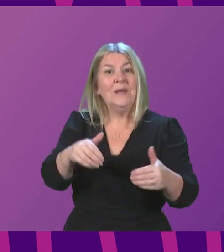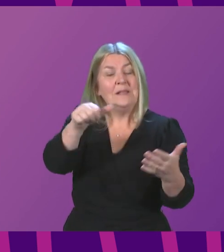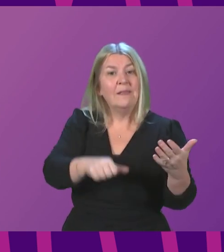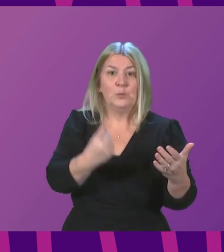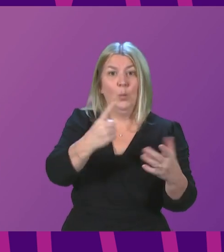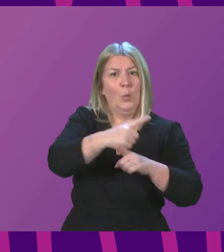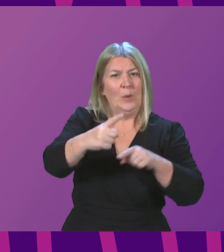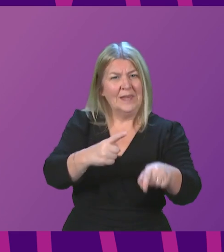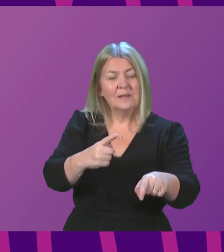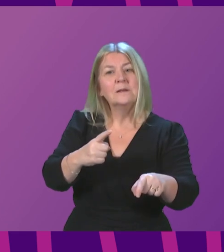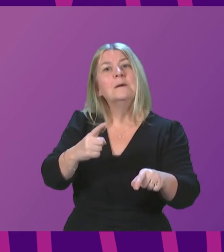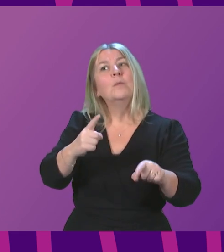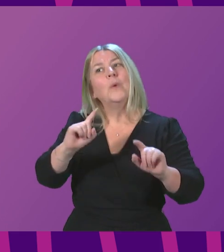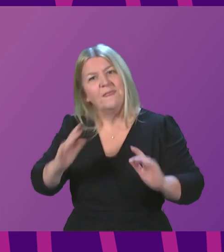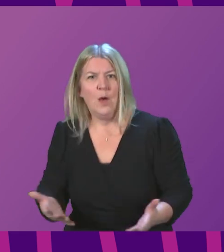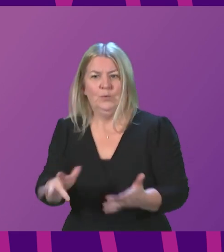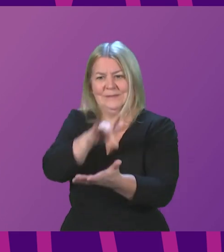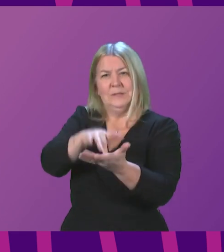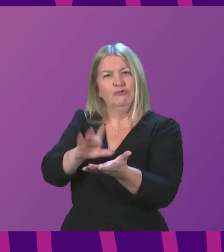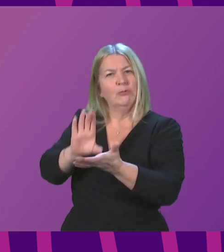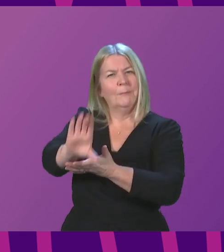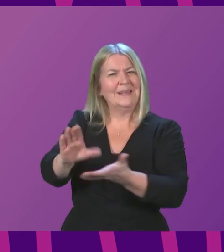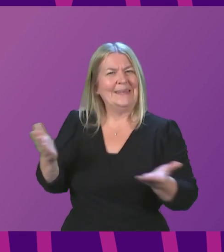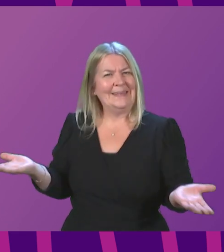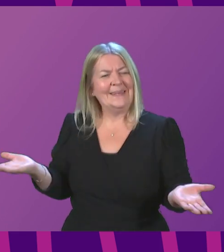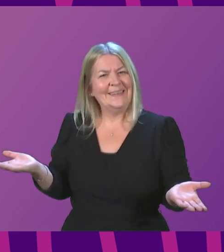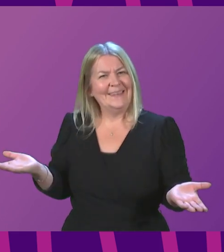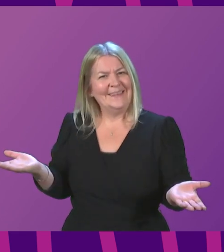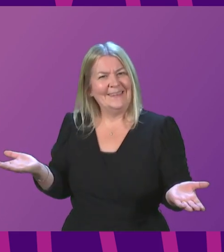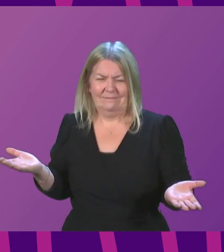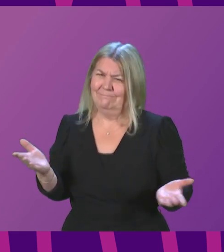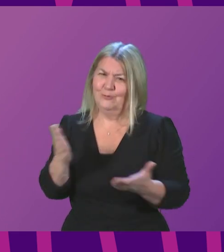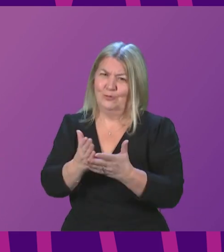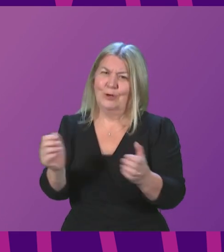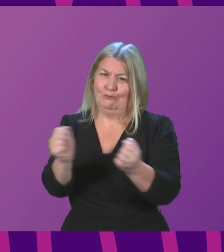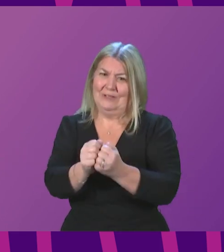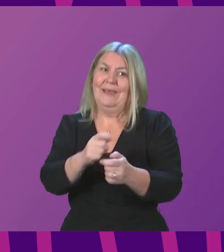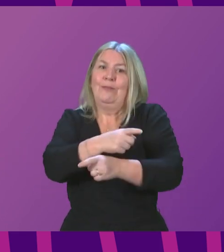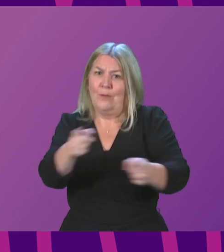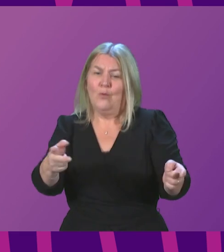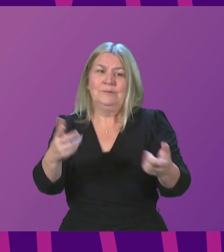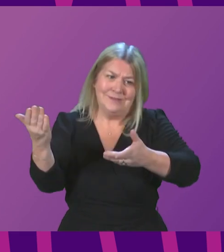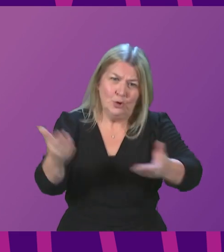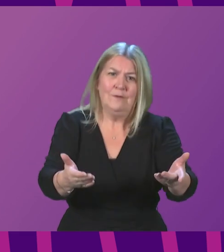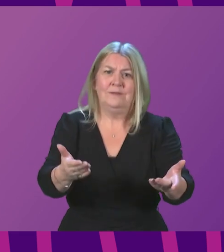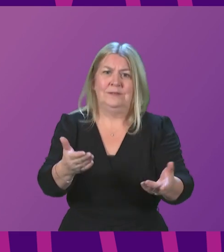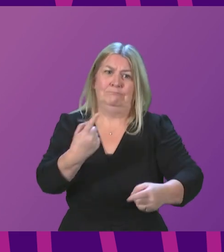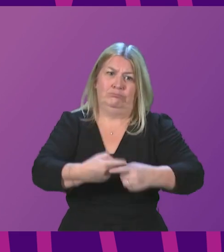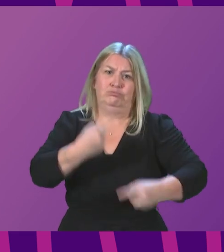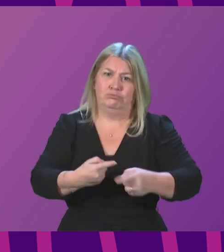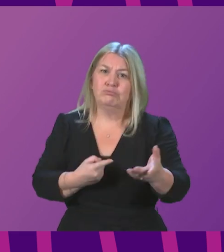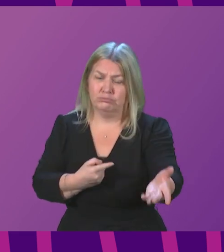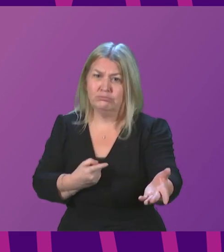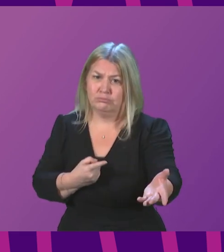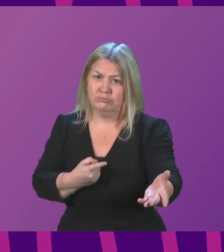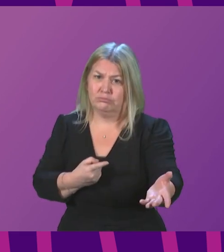have no central funding I'm sure the First Minister would agree with me that these services are needed more now than ever so how are the Scottish Government ensuring that that funding